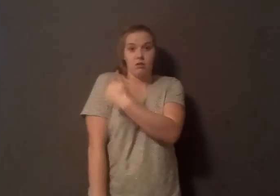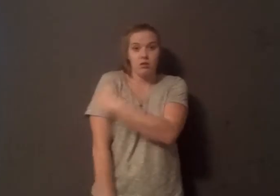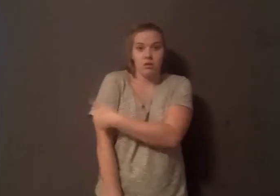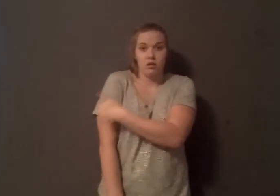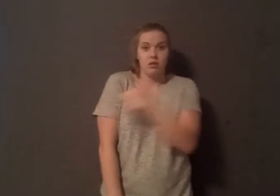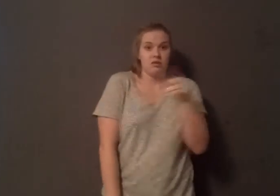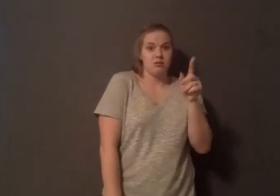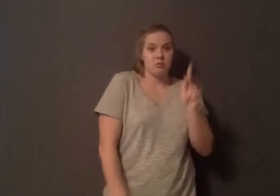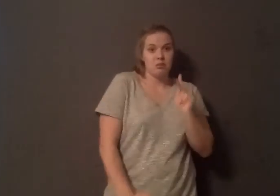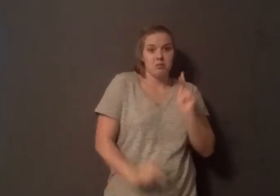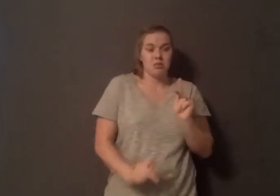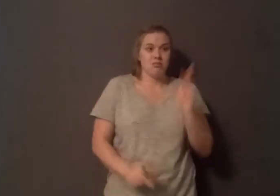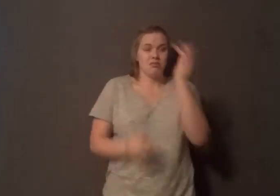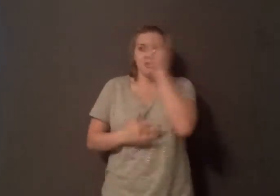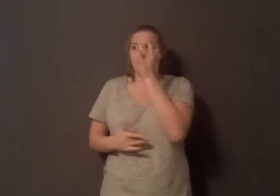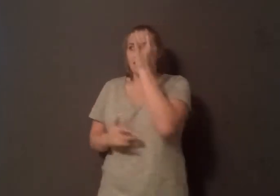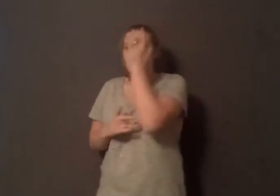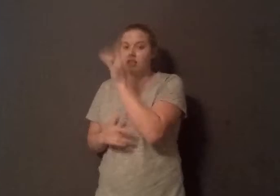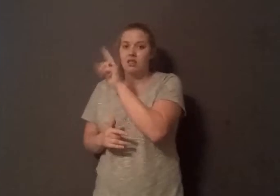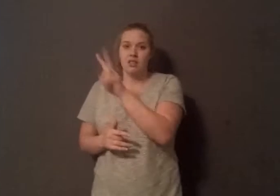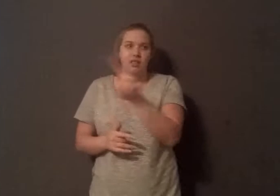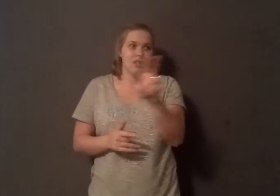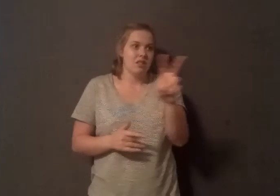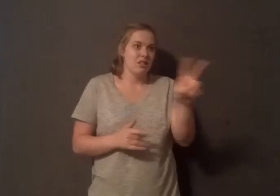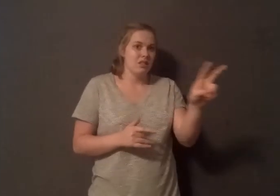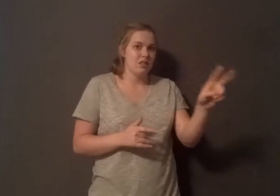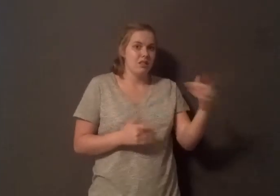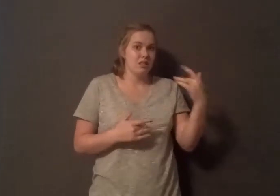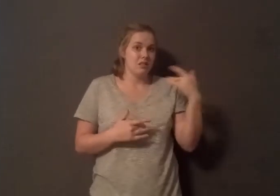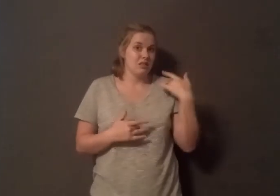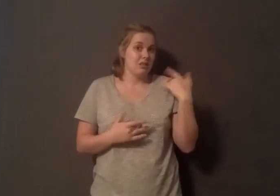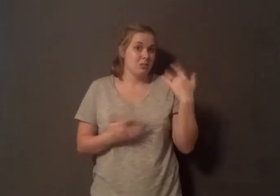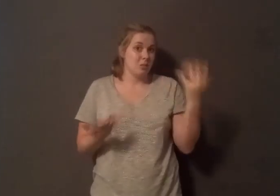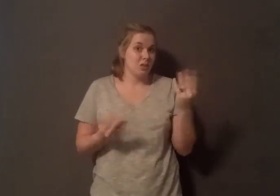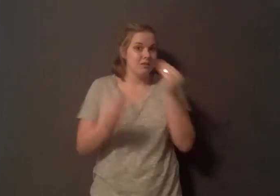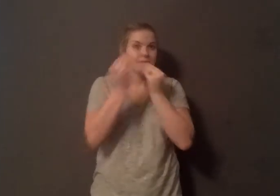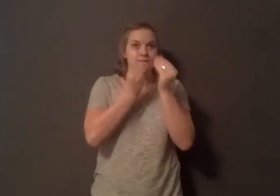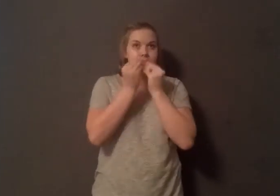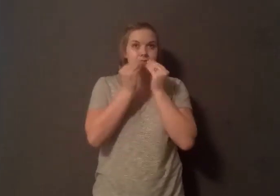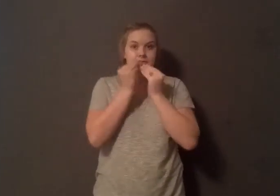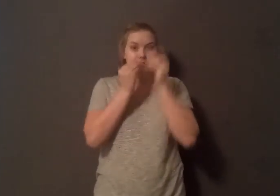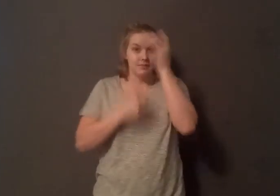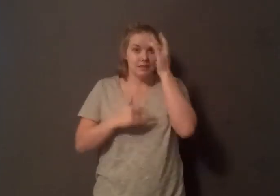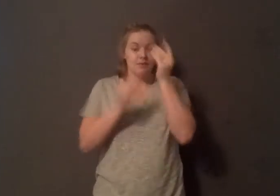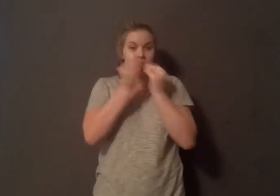dialysis, all these sick people, and just about every disease in there is because of what people are eating. Here's the thing. If I eat a sugary cookie,